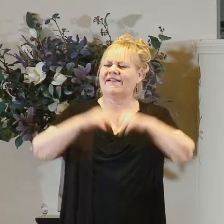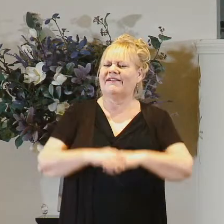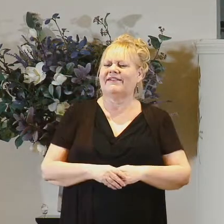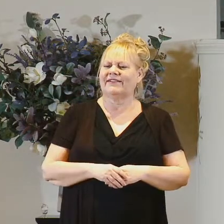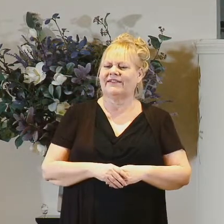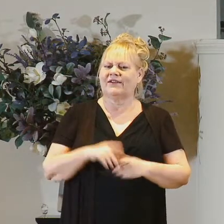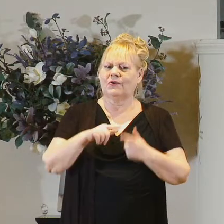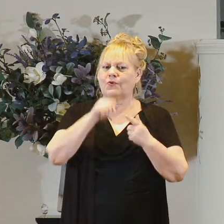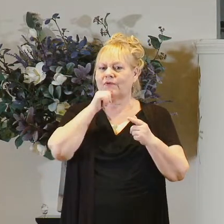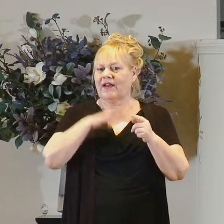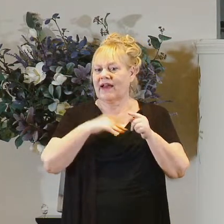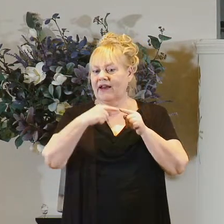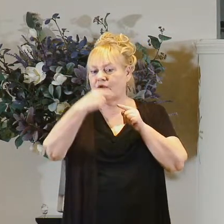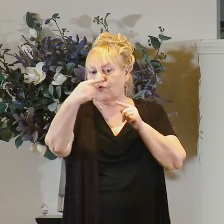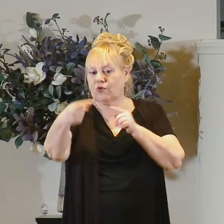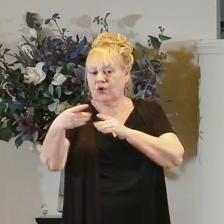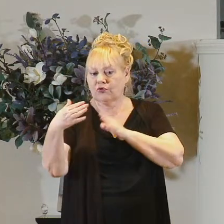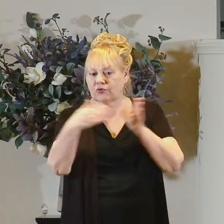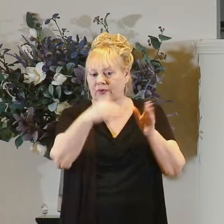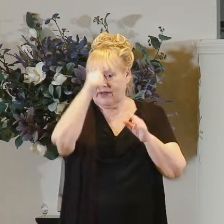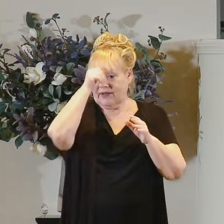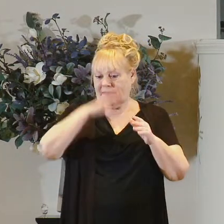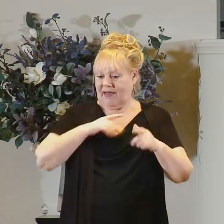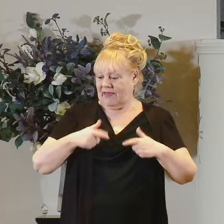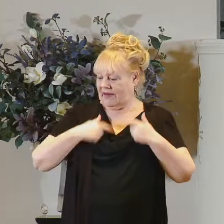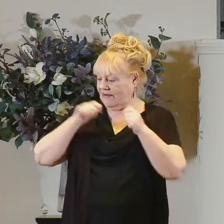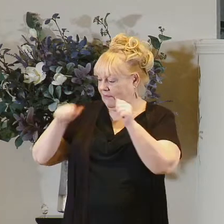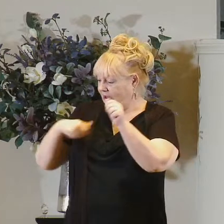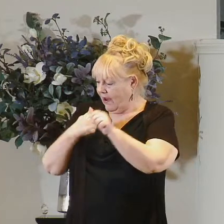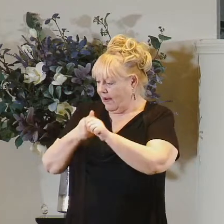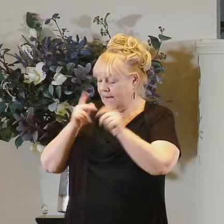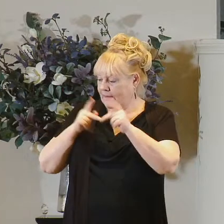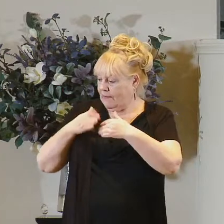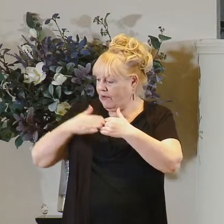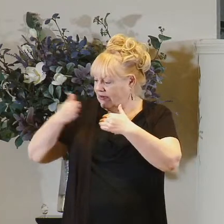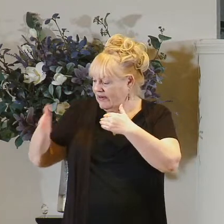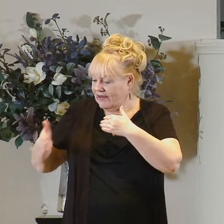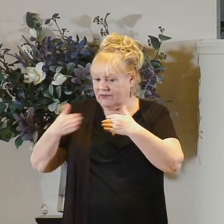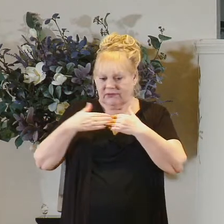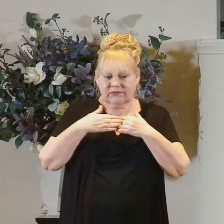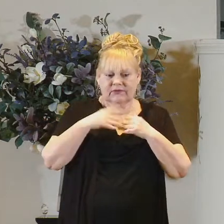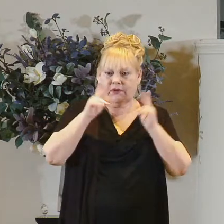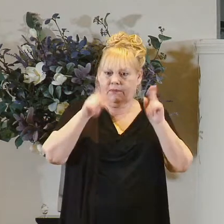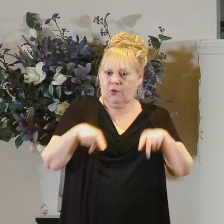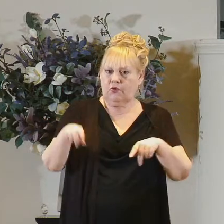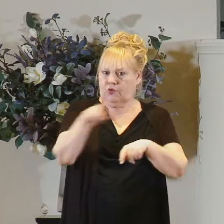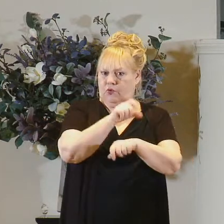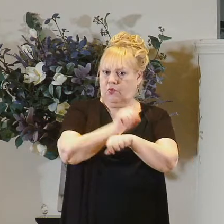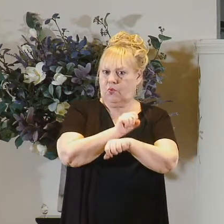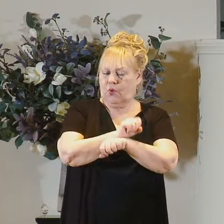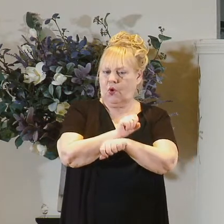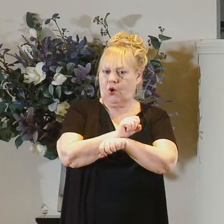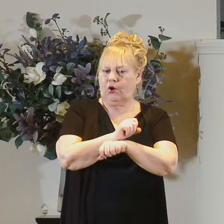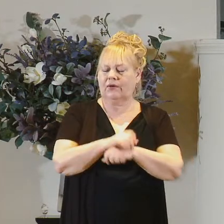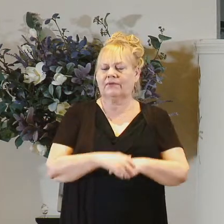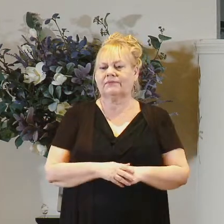to the lady across the street to the guy who lives behind you to the people next door to the person you work with